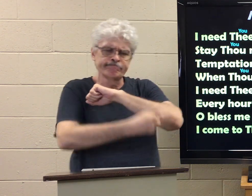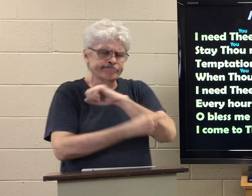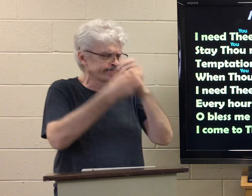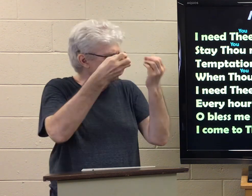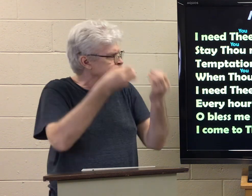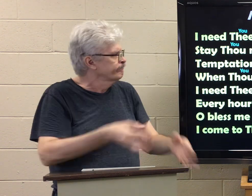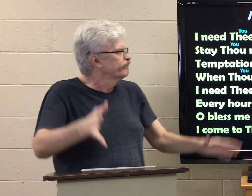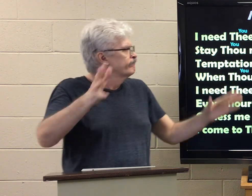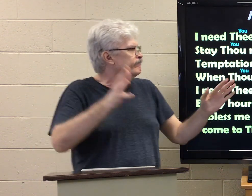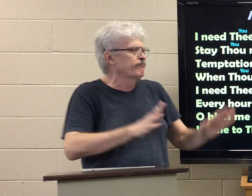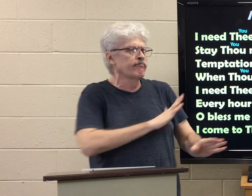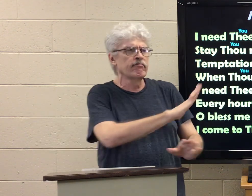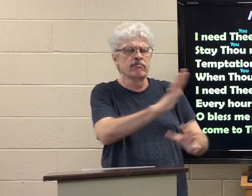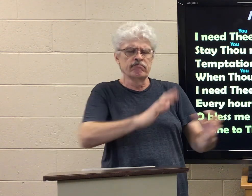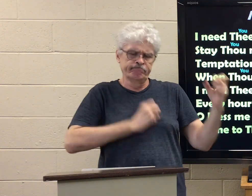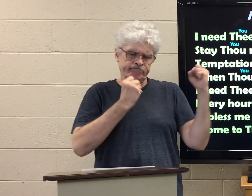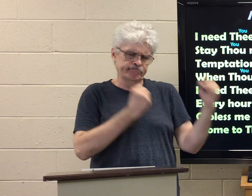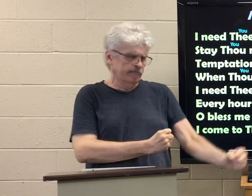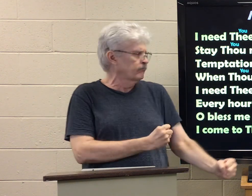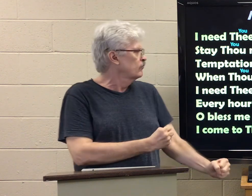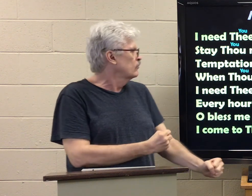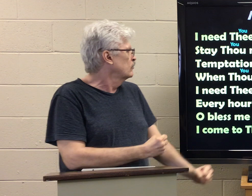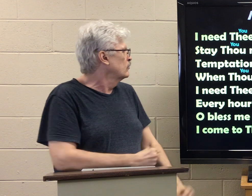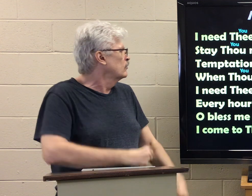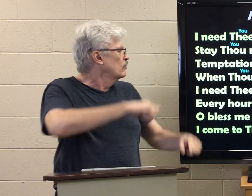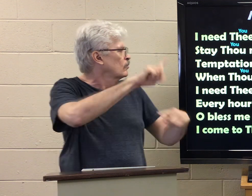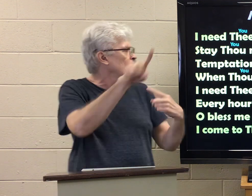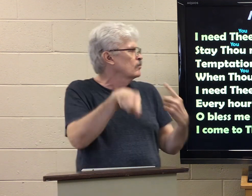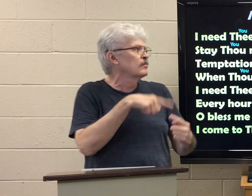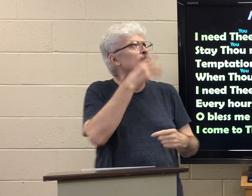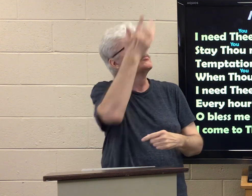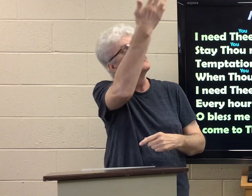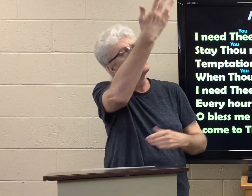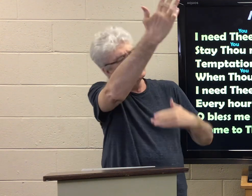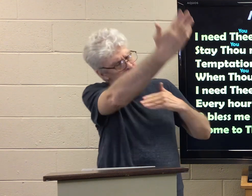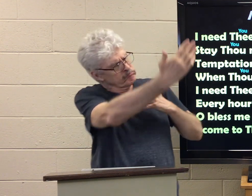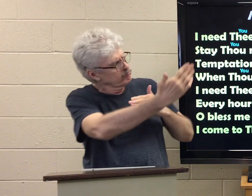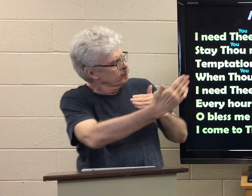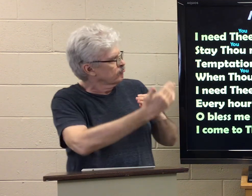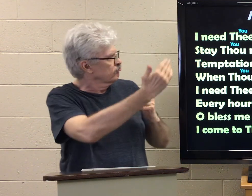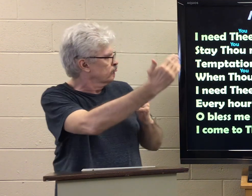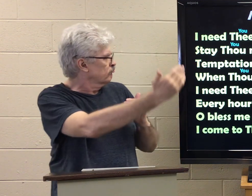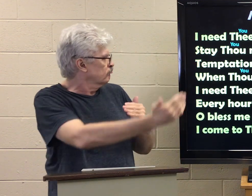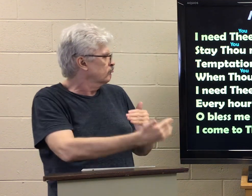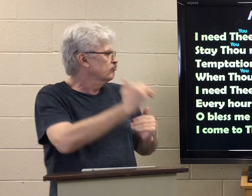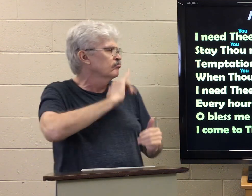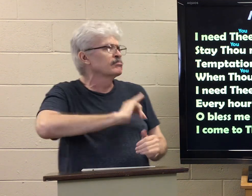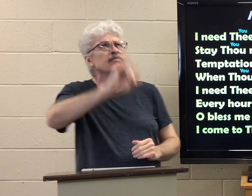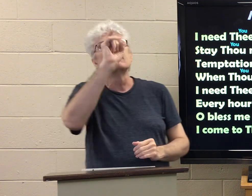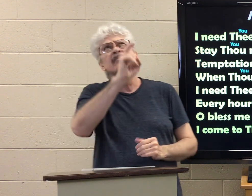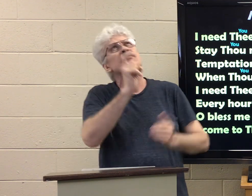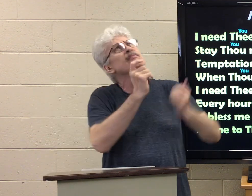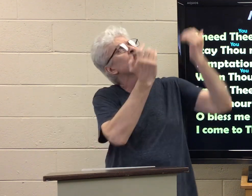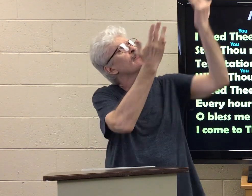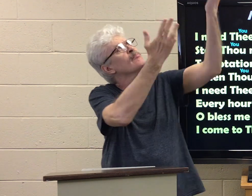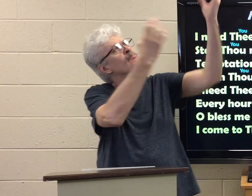Temptations lose their power when thou art nigh. I need thee,